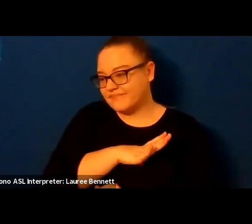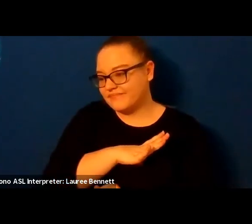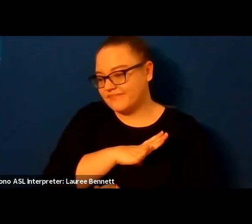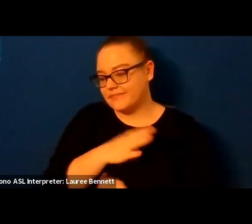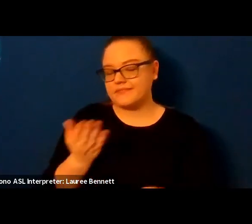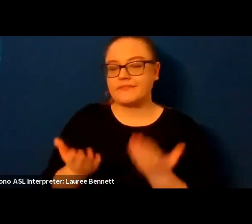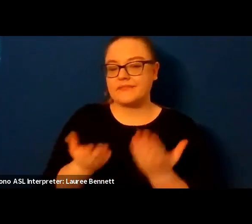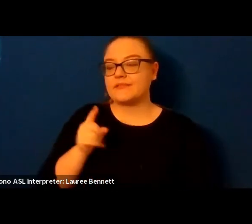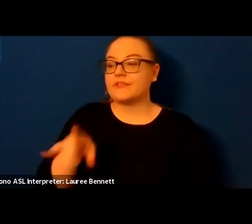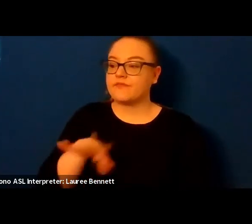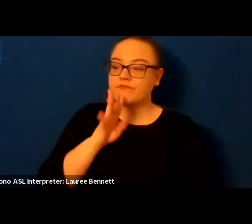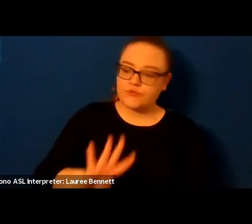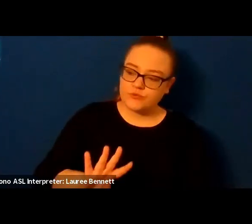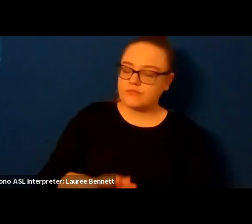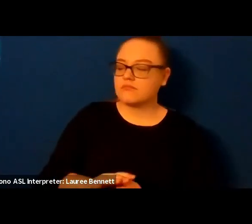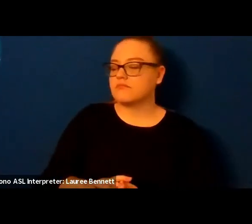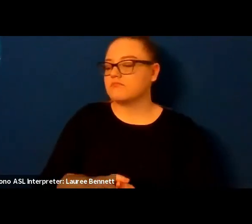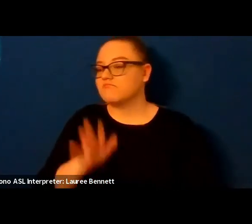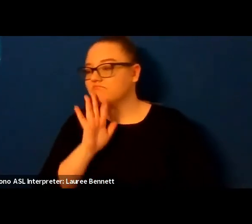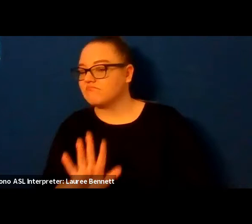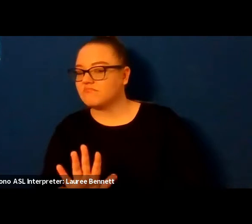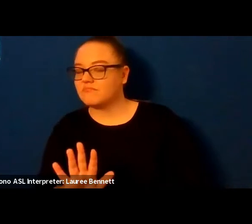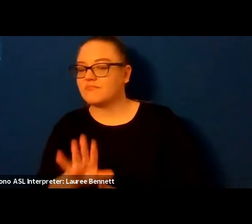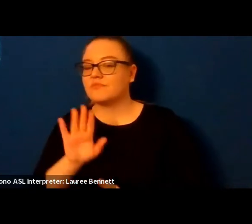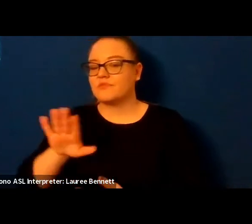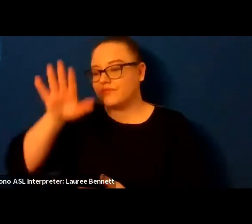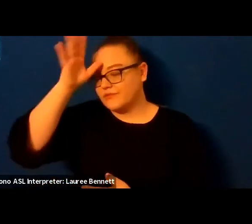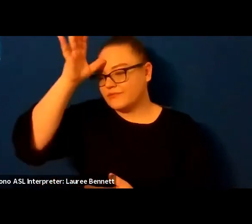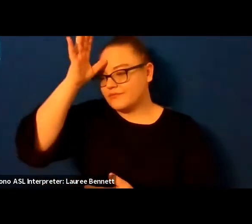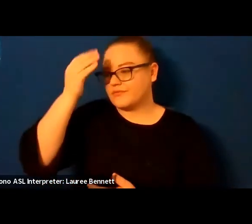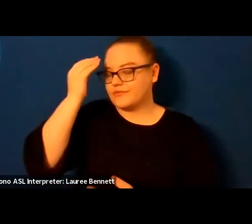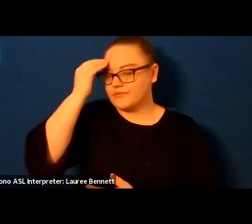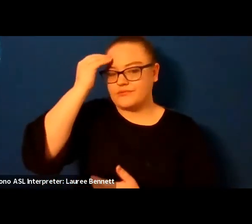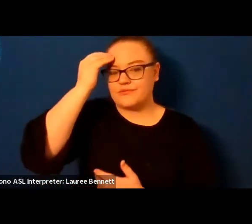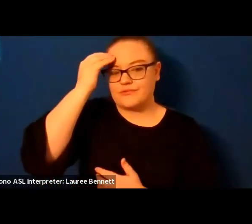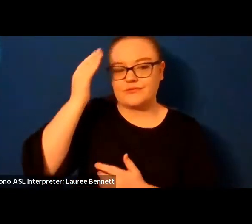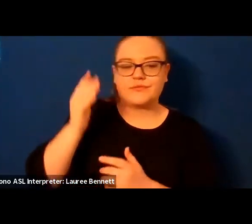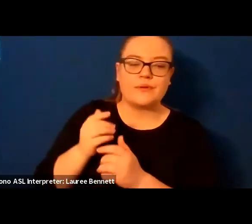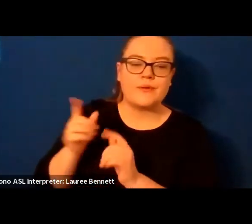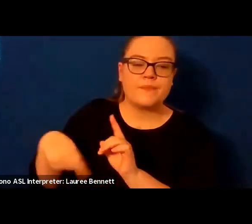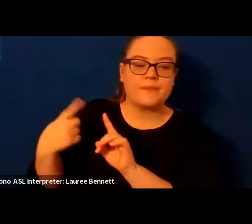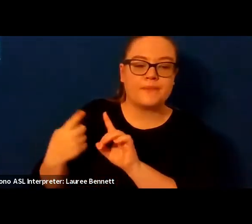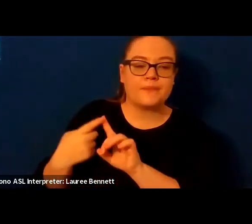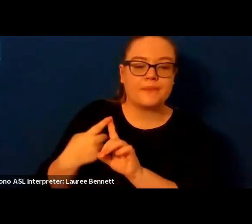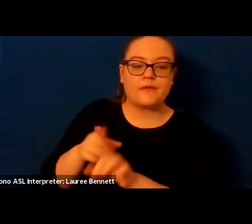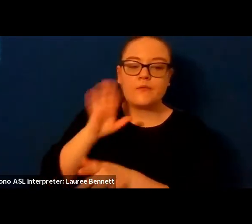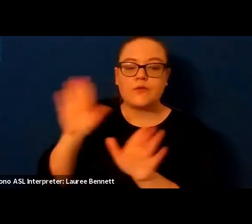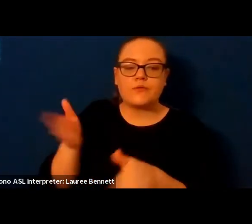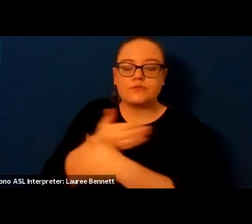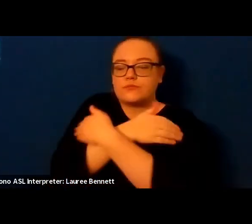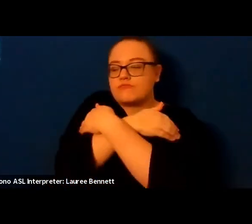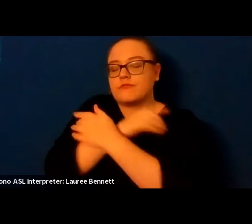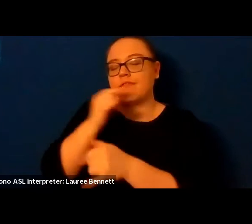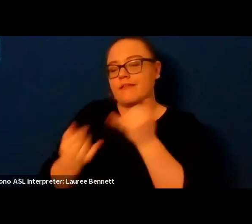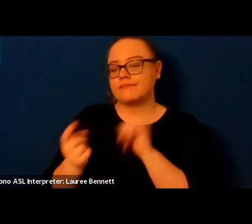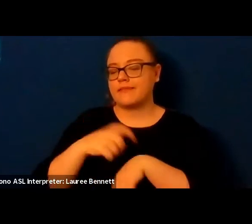your father knelt before you for the last time close enough that you could smell him a zephyr of